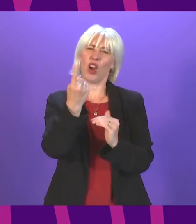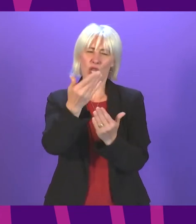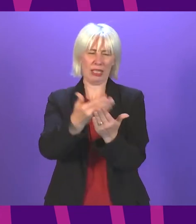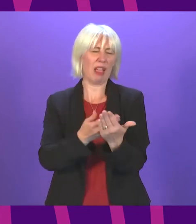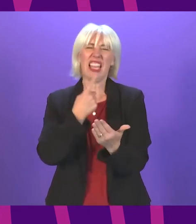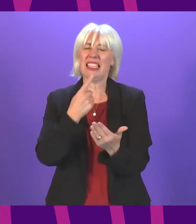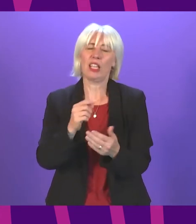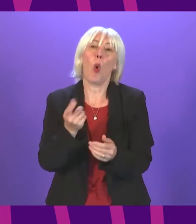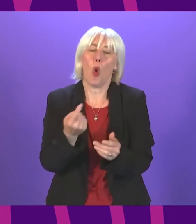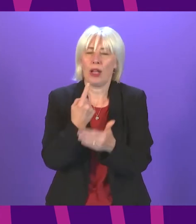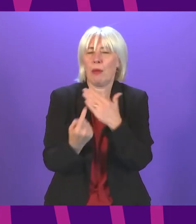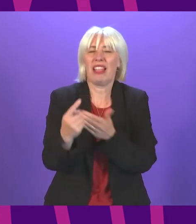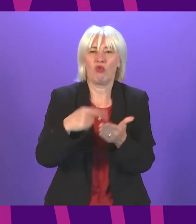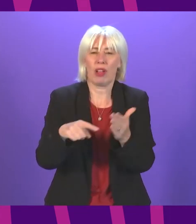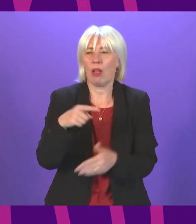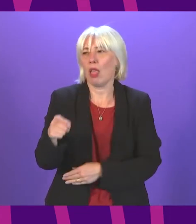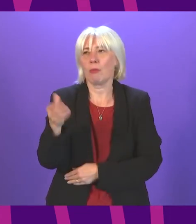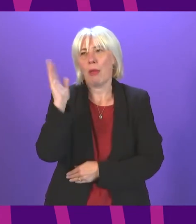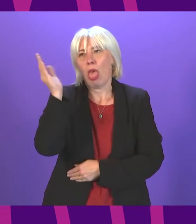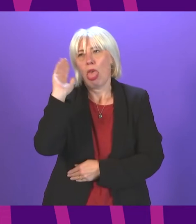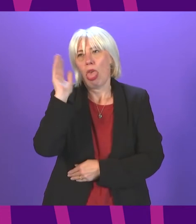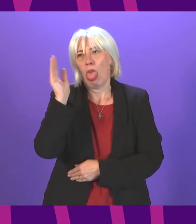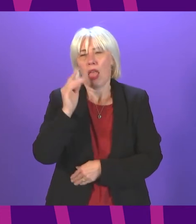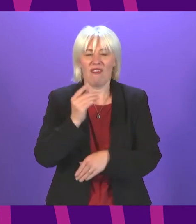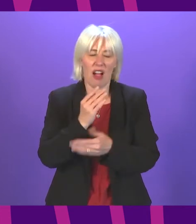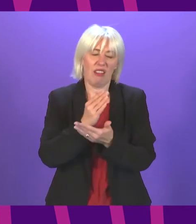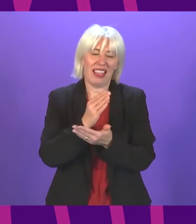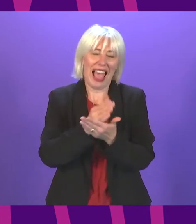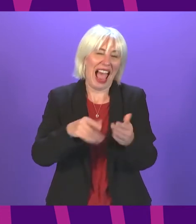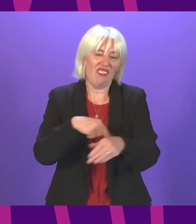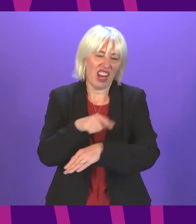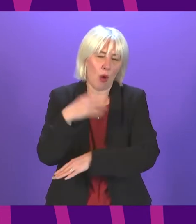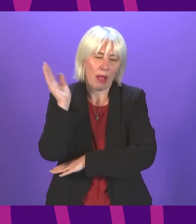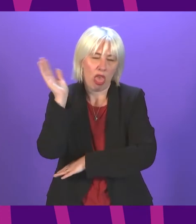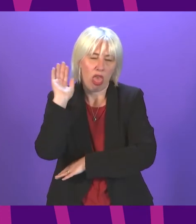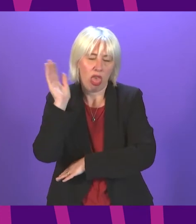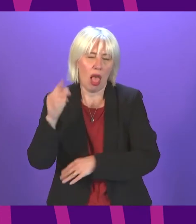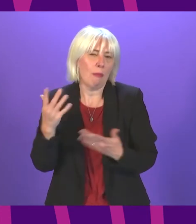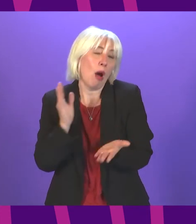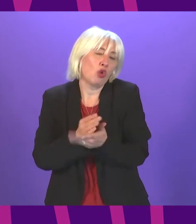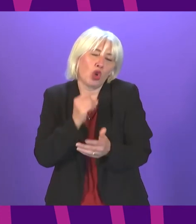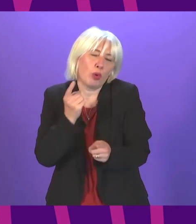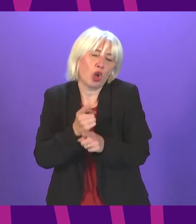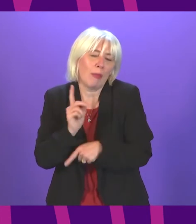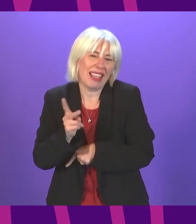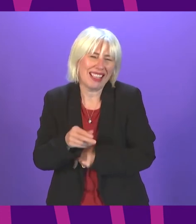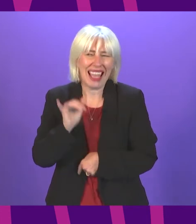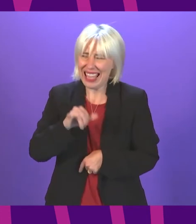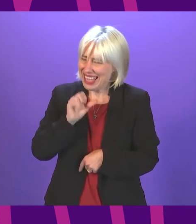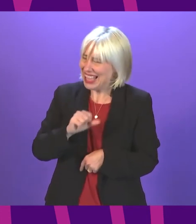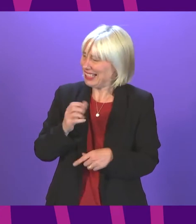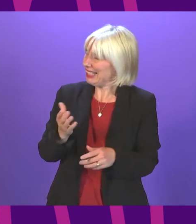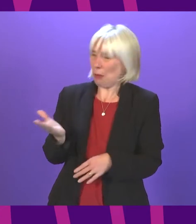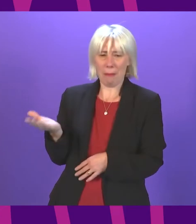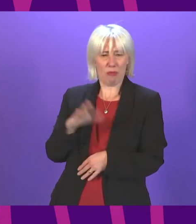we've heard from the First Minister for well over half an hour, but we will hear more. And I'm happy to give away. First Minister. We agree on the importance of recovery from Covid.